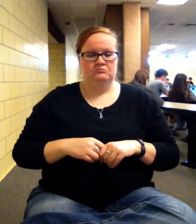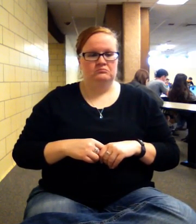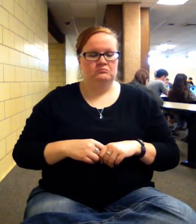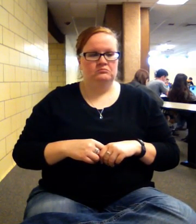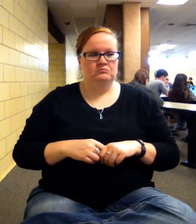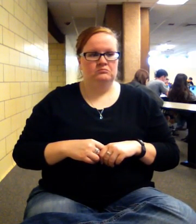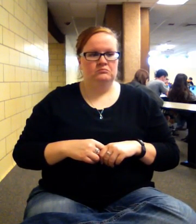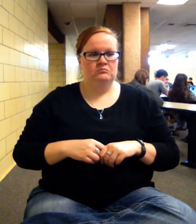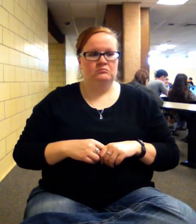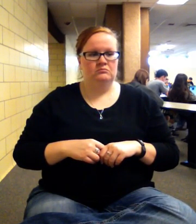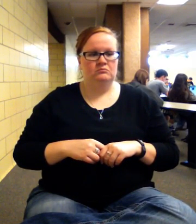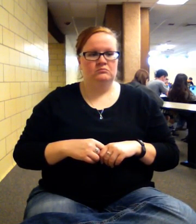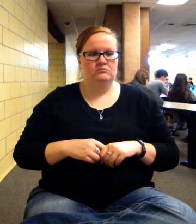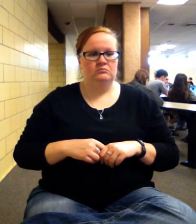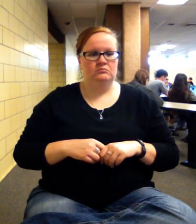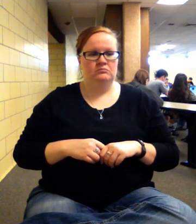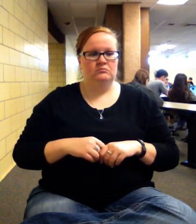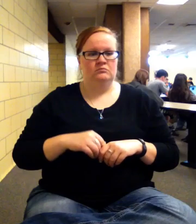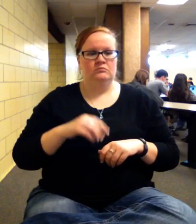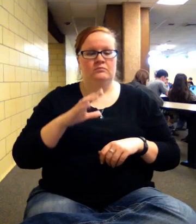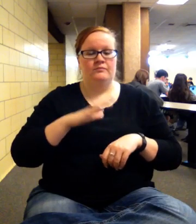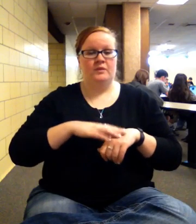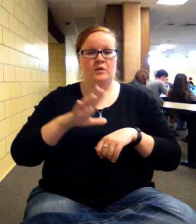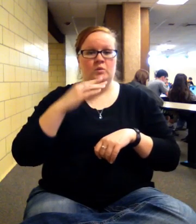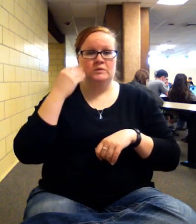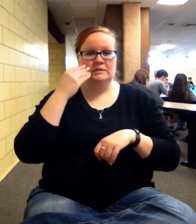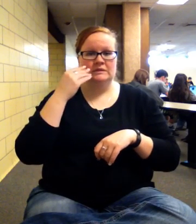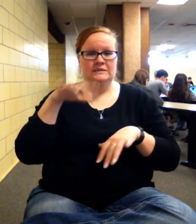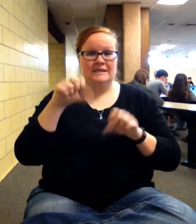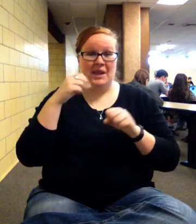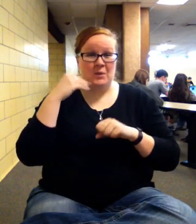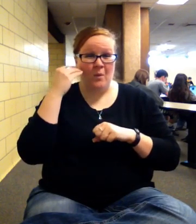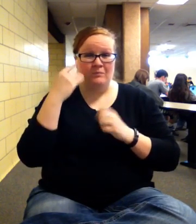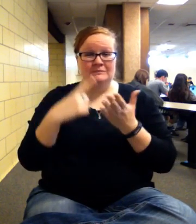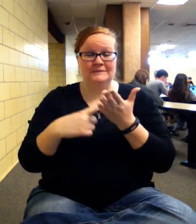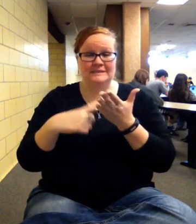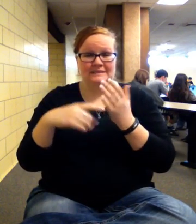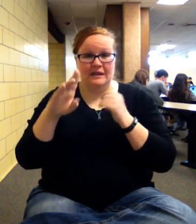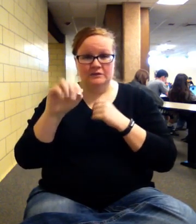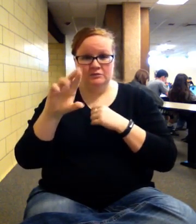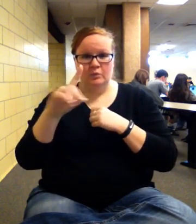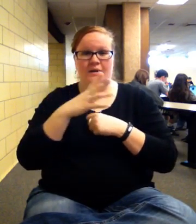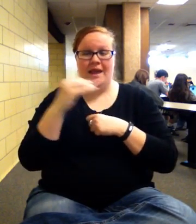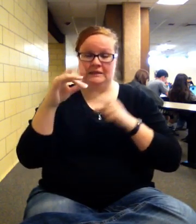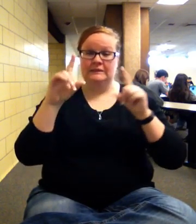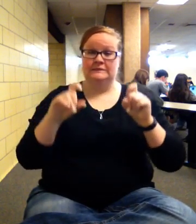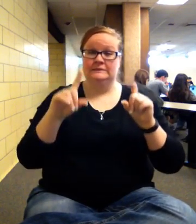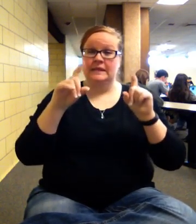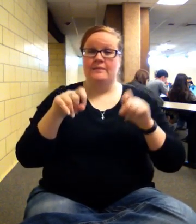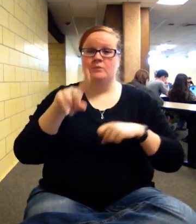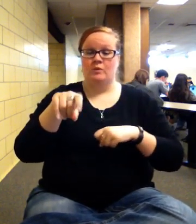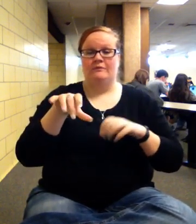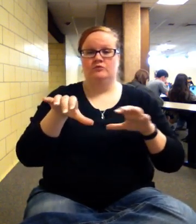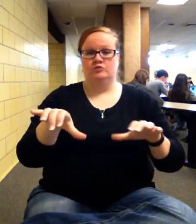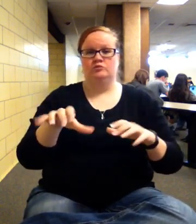And on the take-home discussion board, as well as on the exam, you'll have to do your accept and reject decisions.